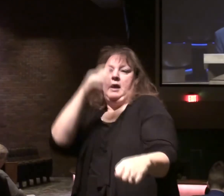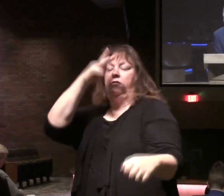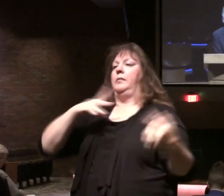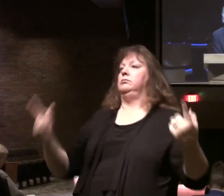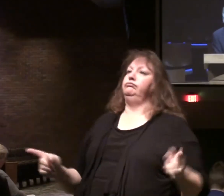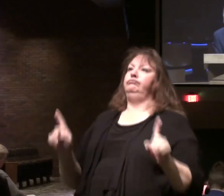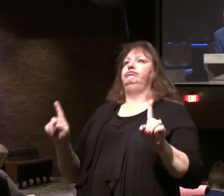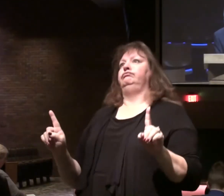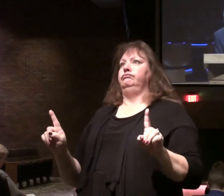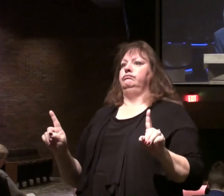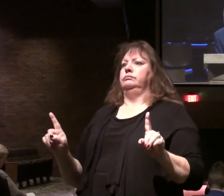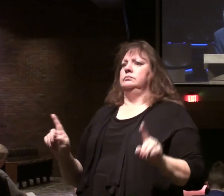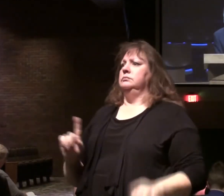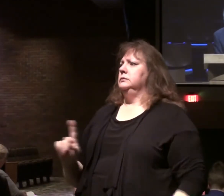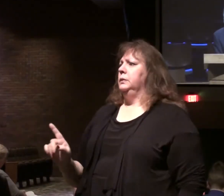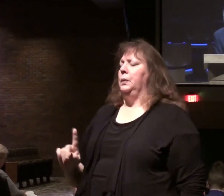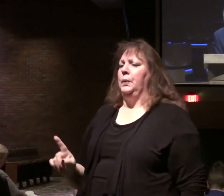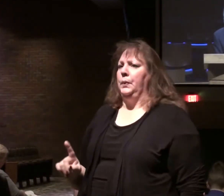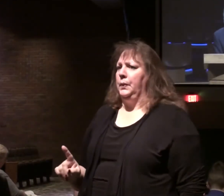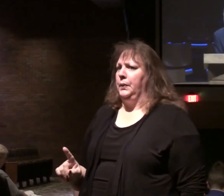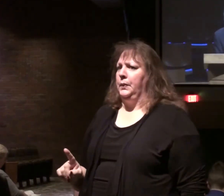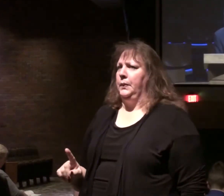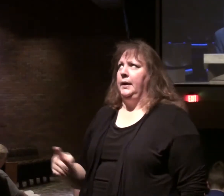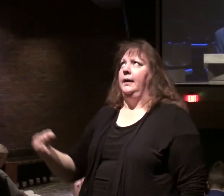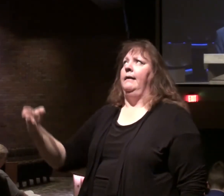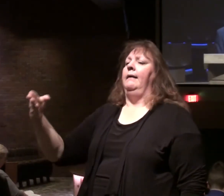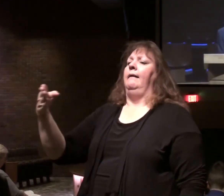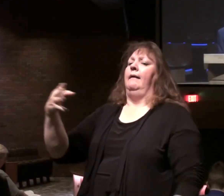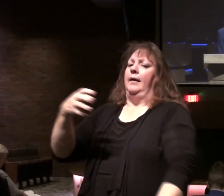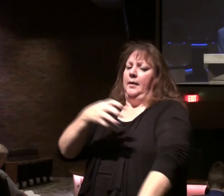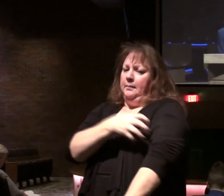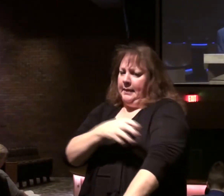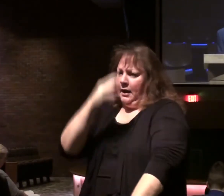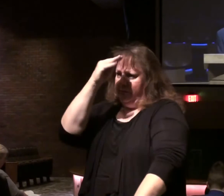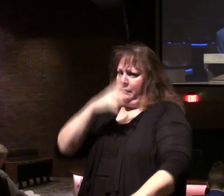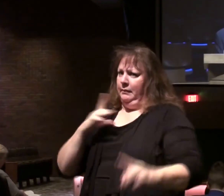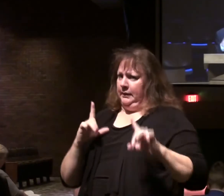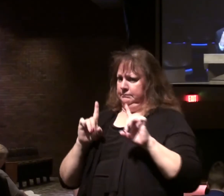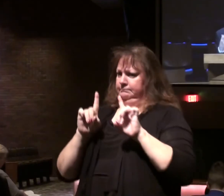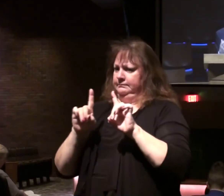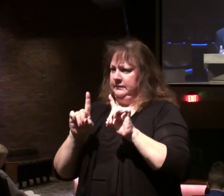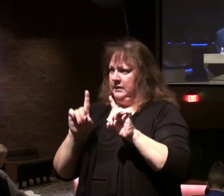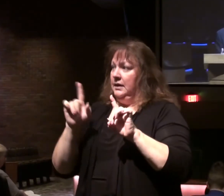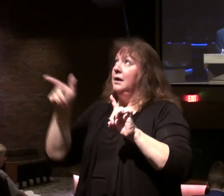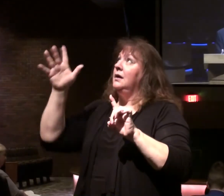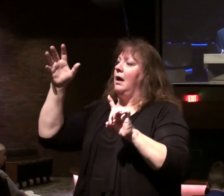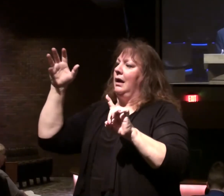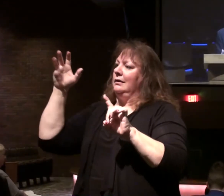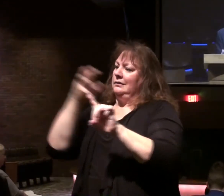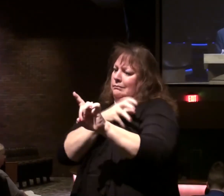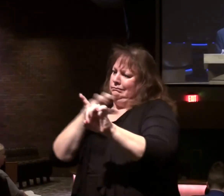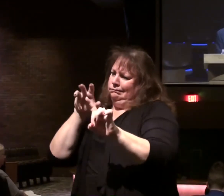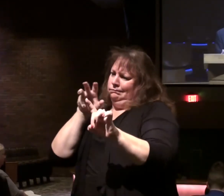to come on the scene. These are two powerful men brought on the scene by God.